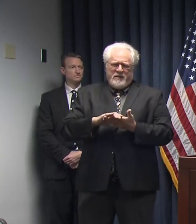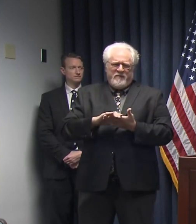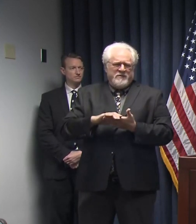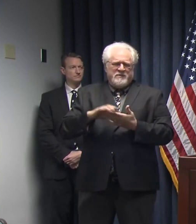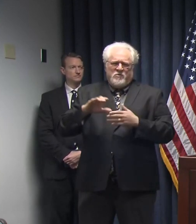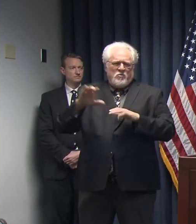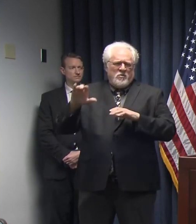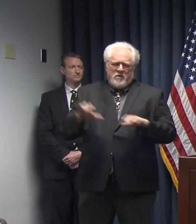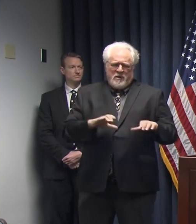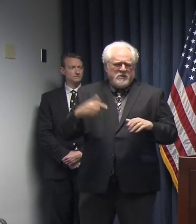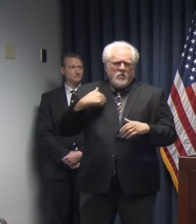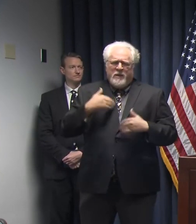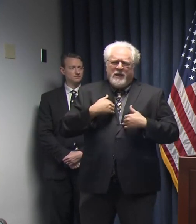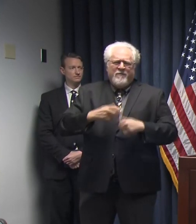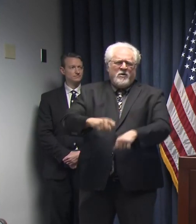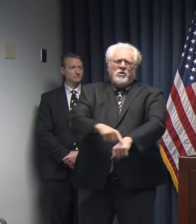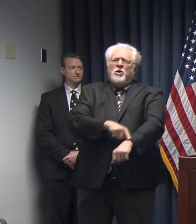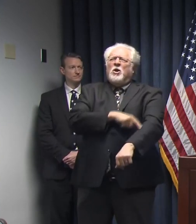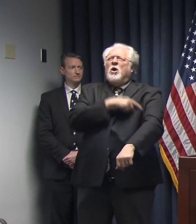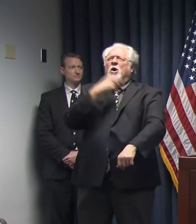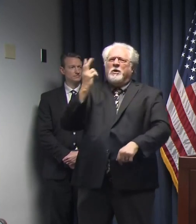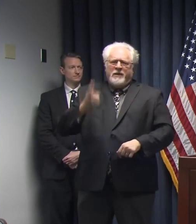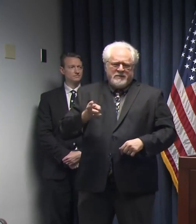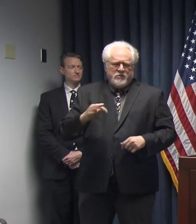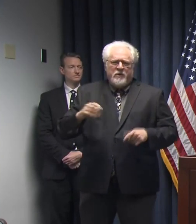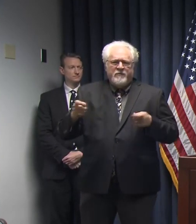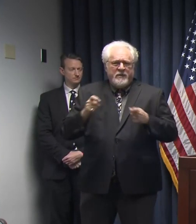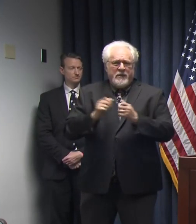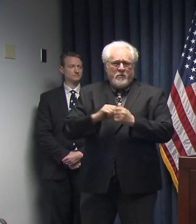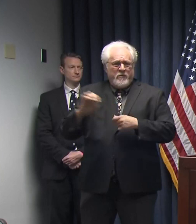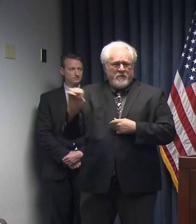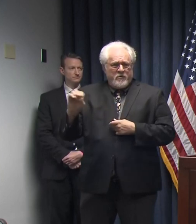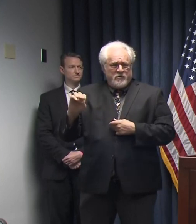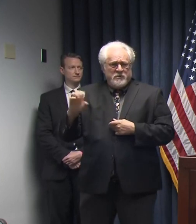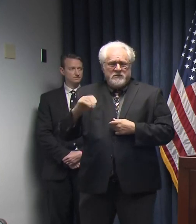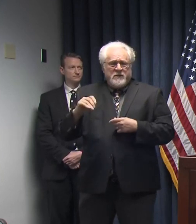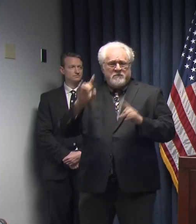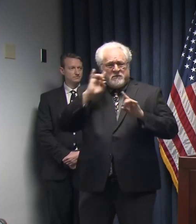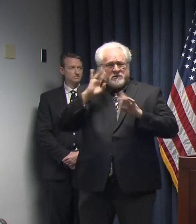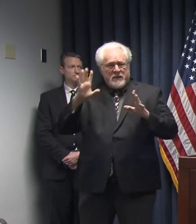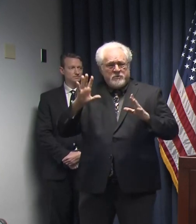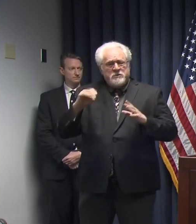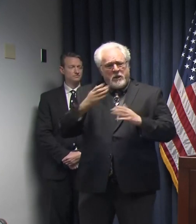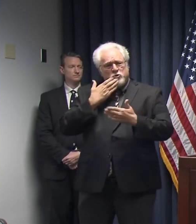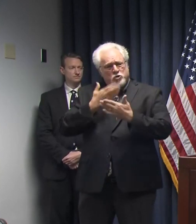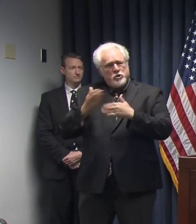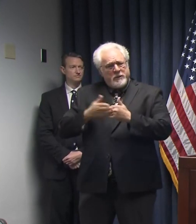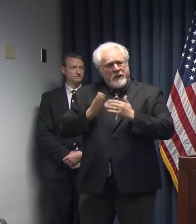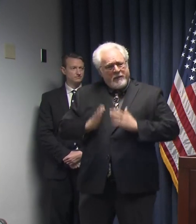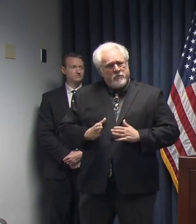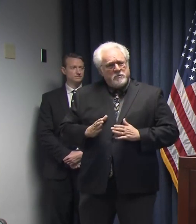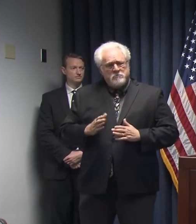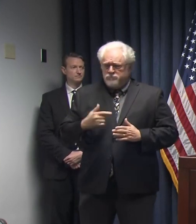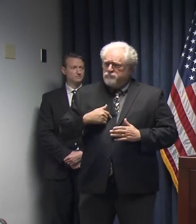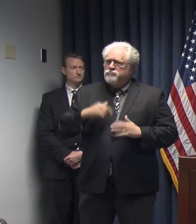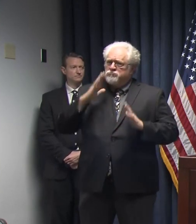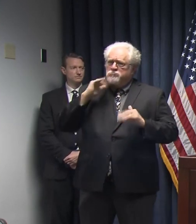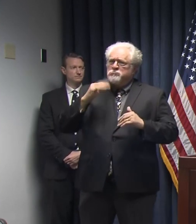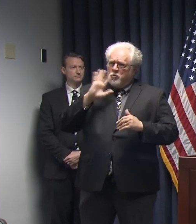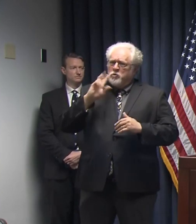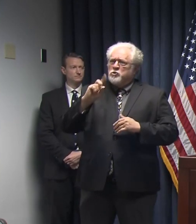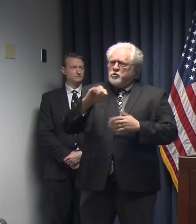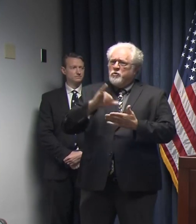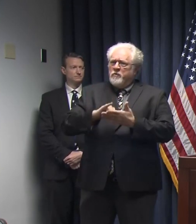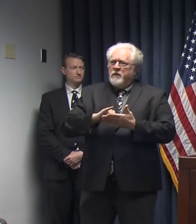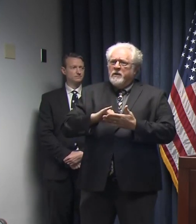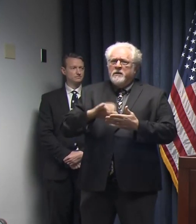We have a long history of dealing with emergencies and disasters and being good neighbors, and I fully expect that we're going to do that in